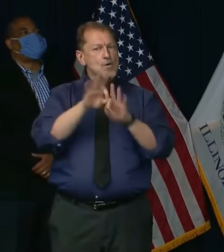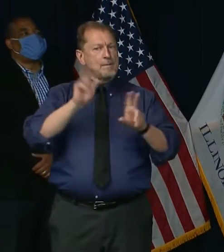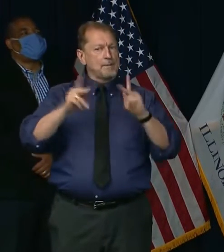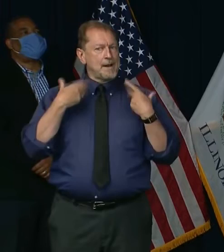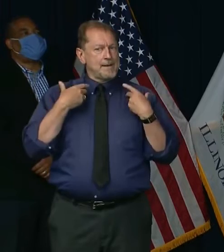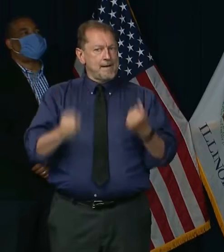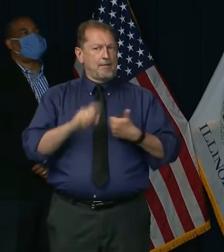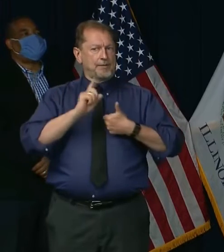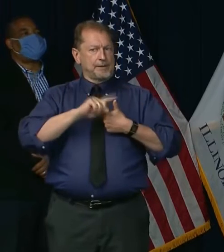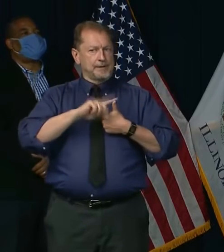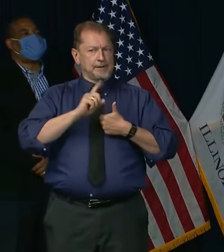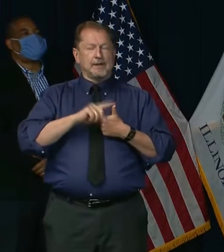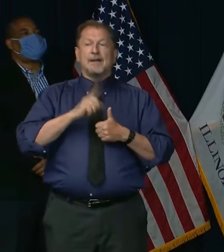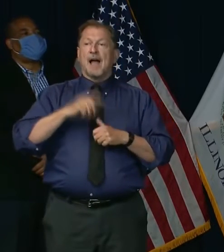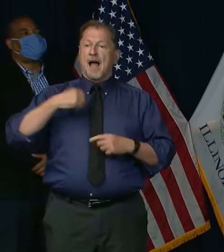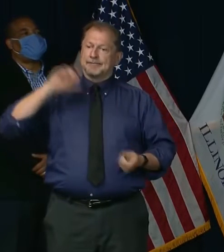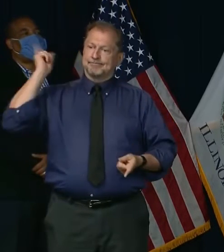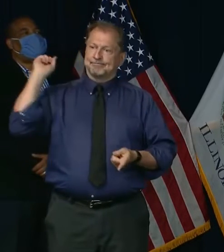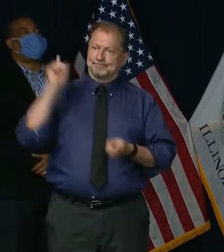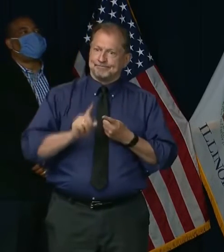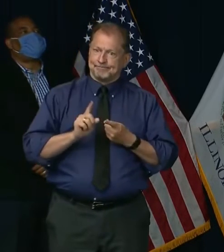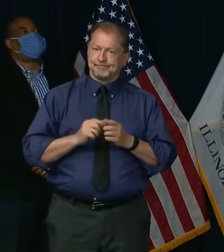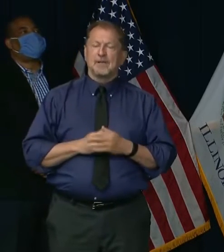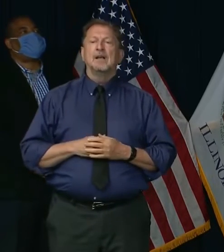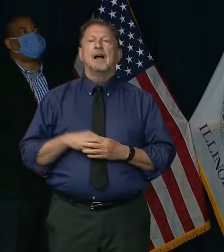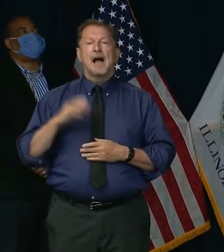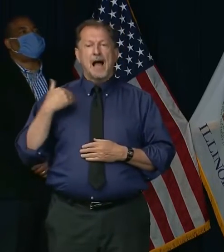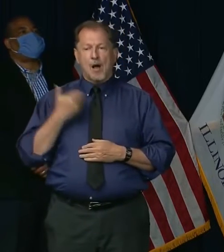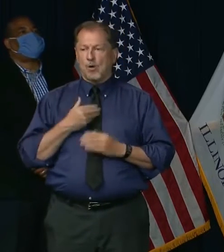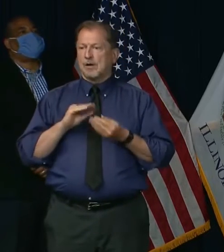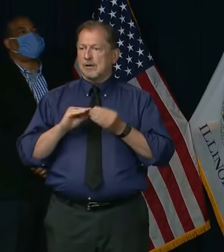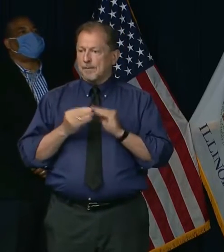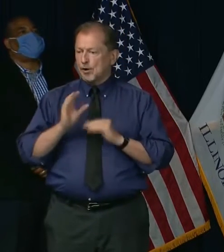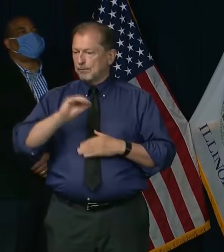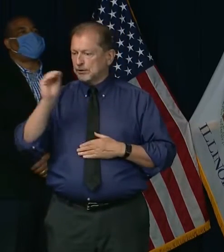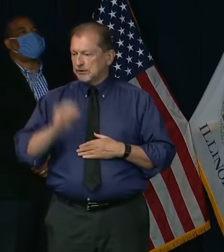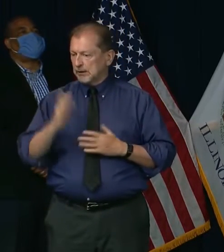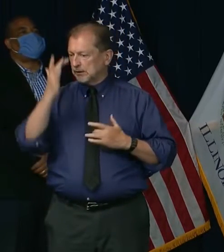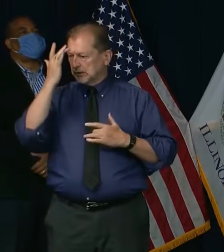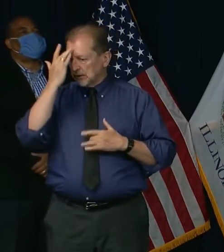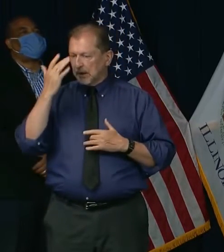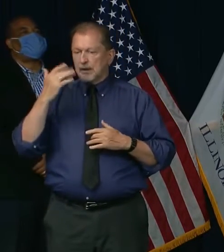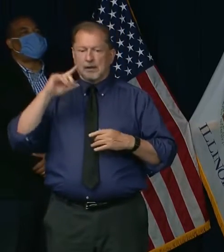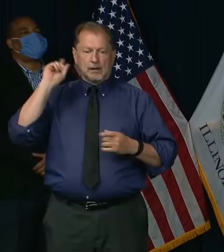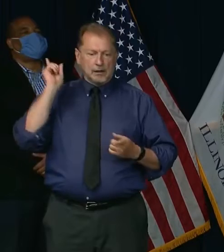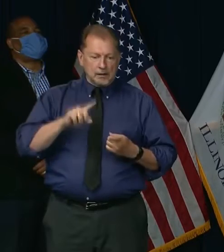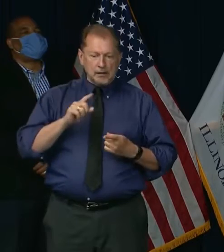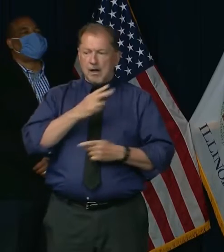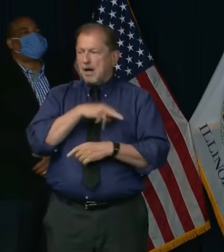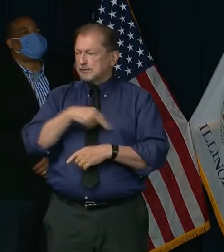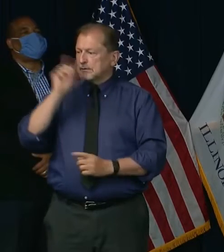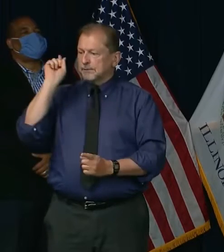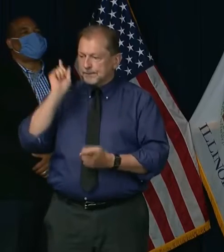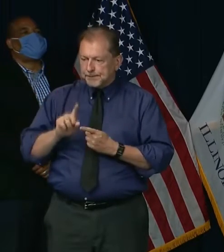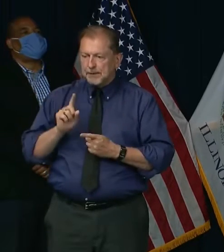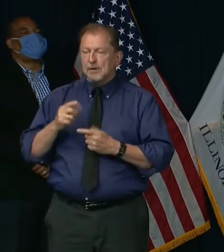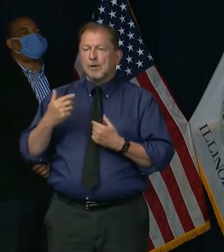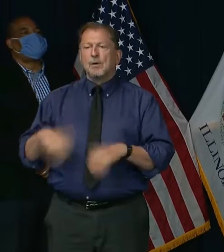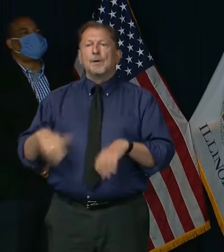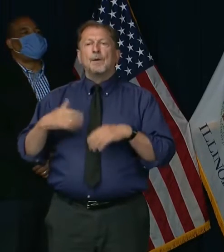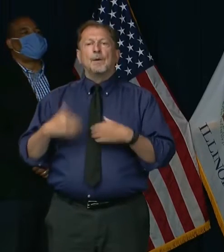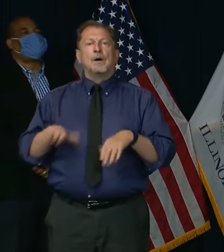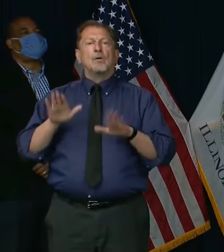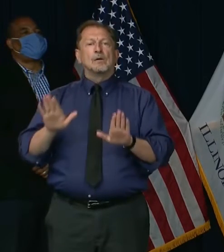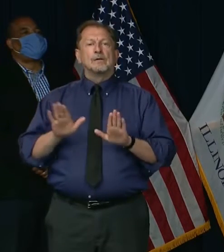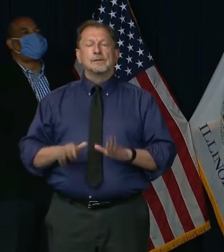the virus rate of spread, our case numbers and positivity numbers, our hospital capacity. But any